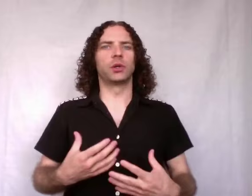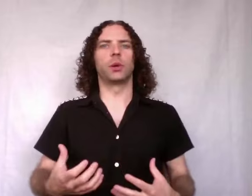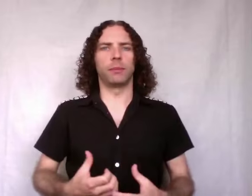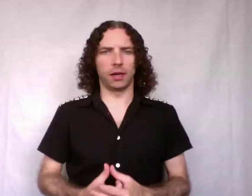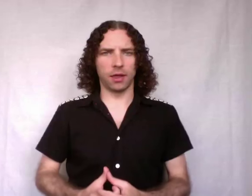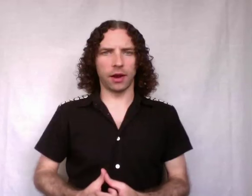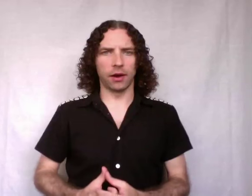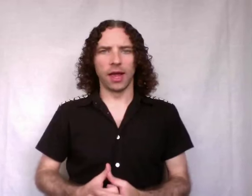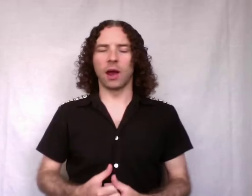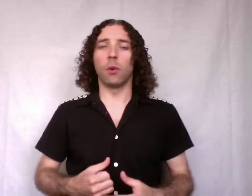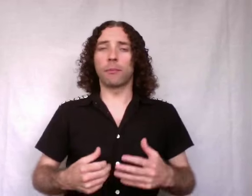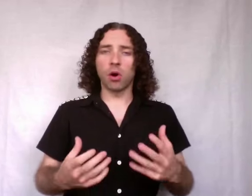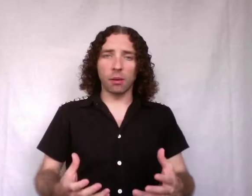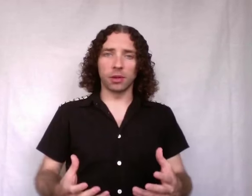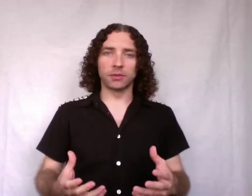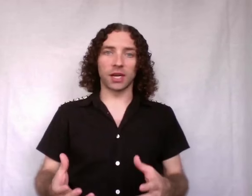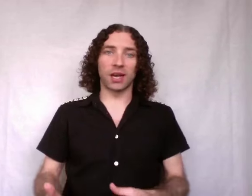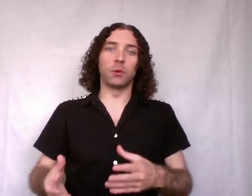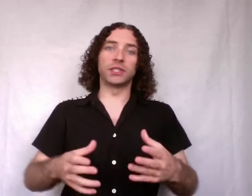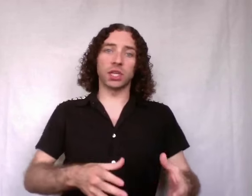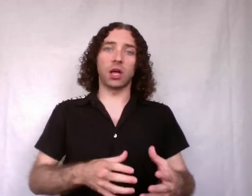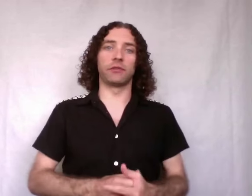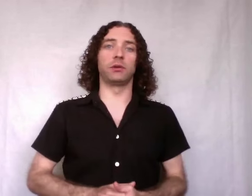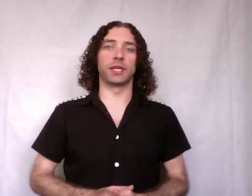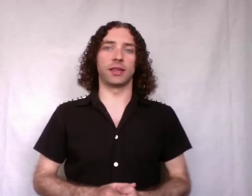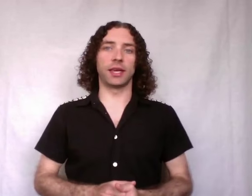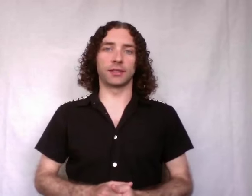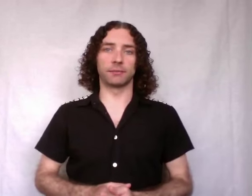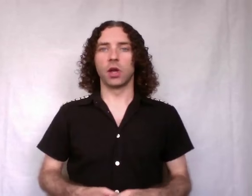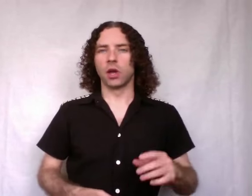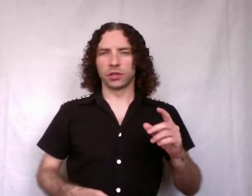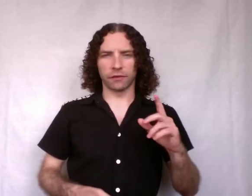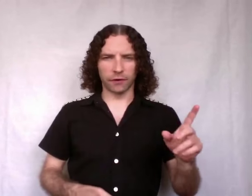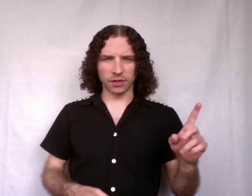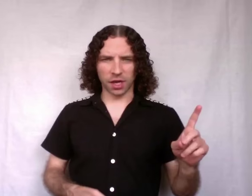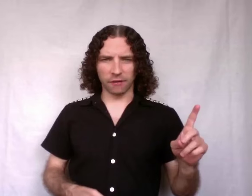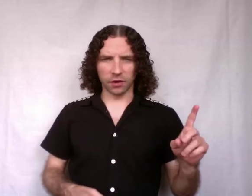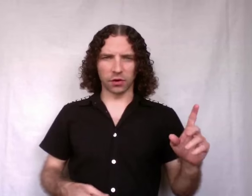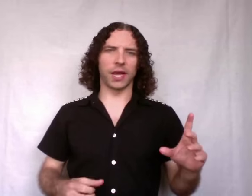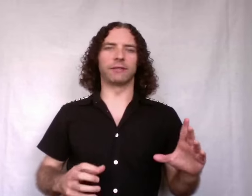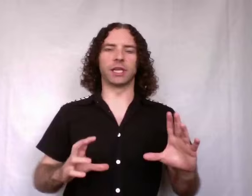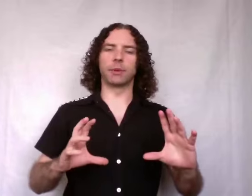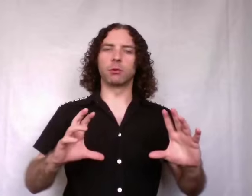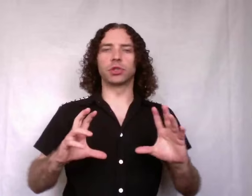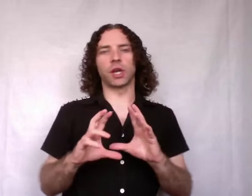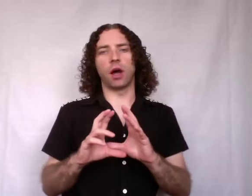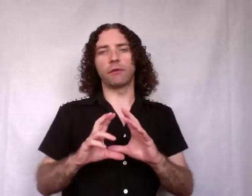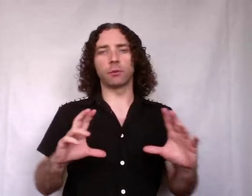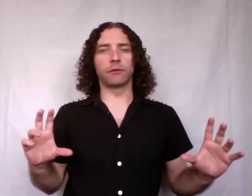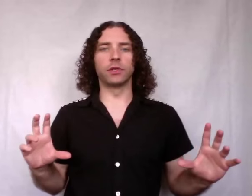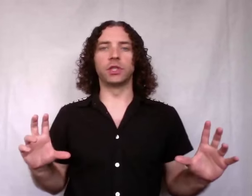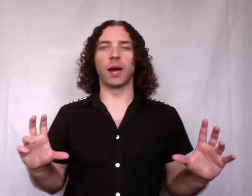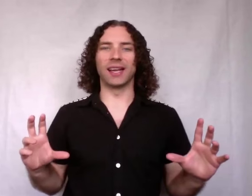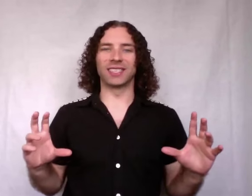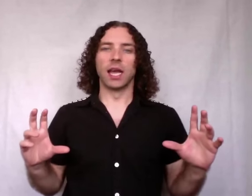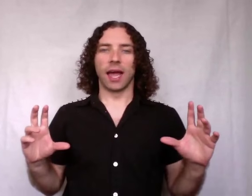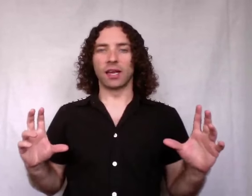do we mean there? And what problems can we solve using these? So first off, you're going to have something which is often referred to as a